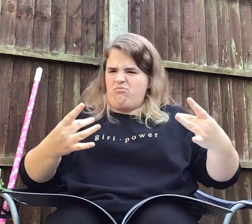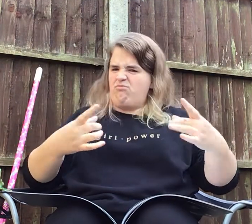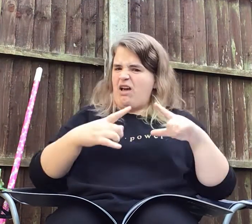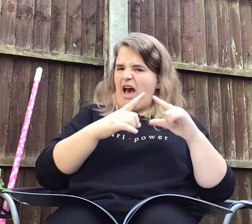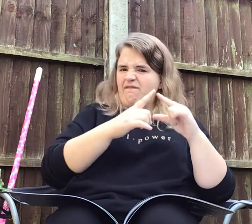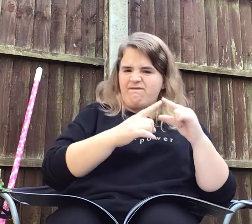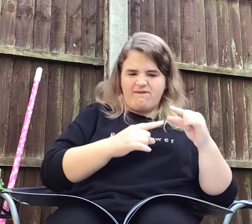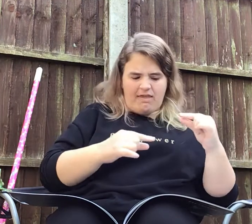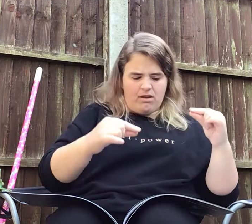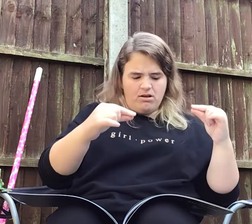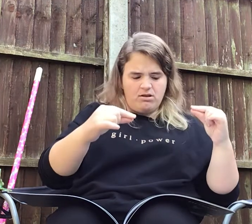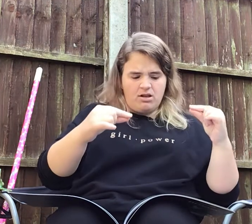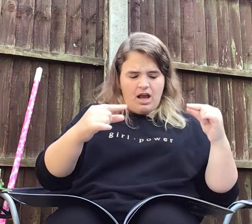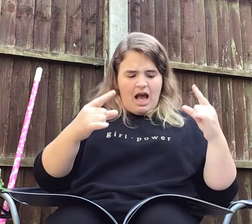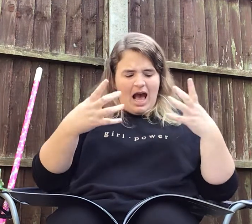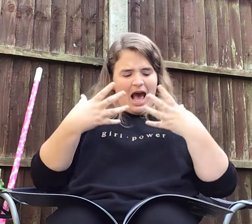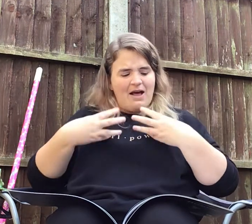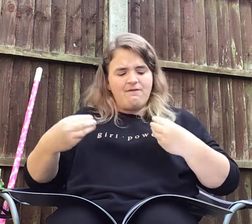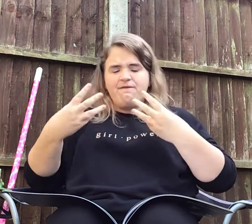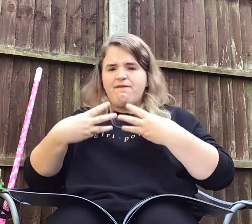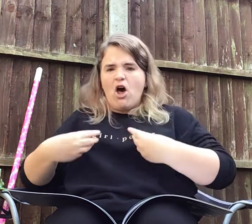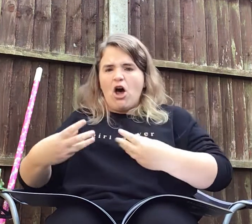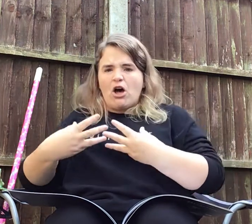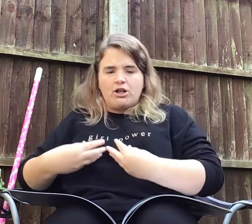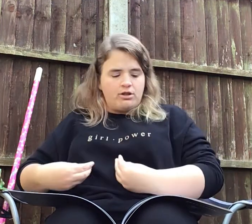and feathered and furred.